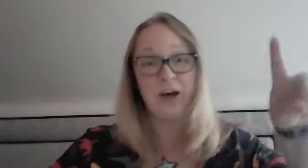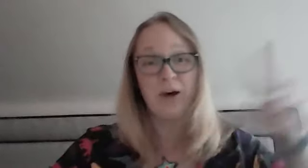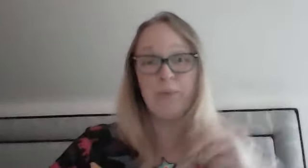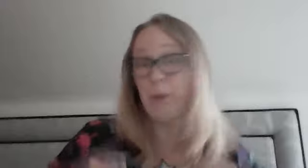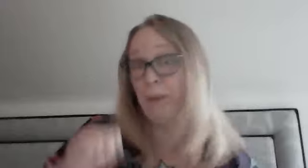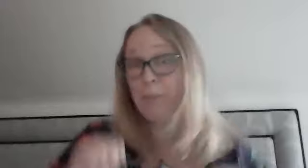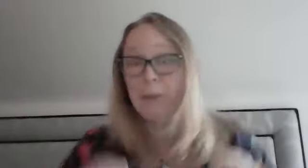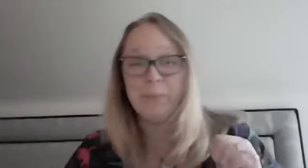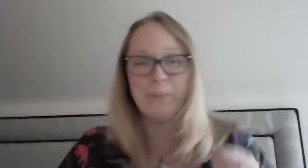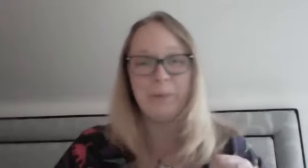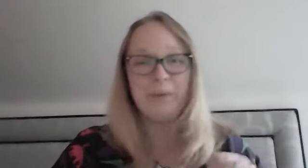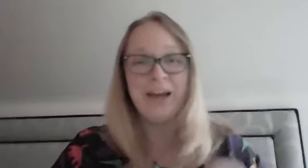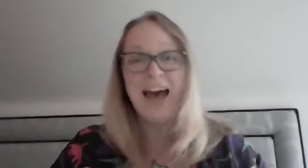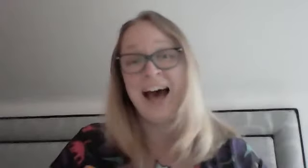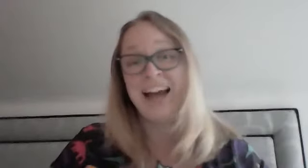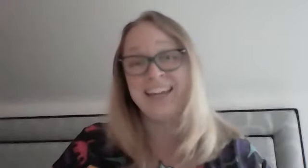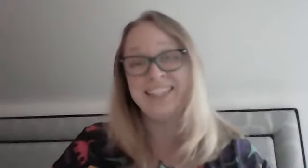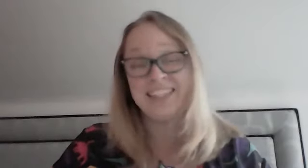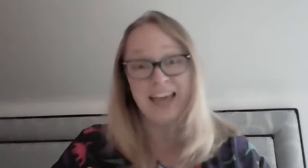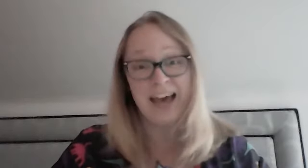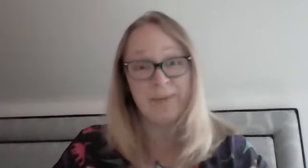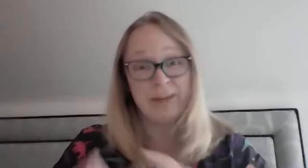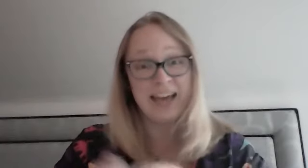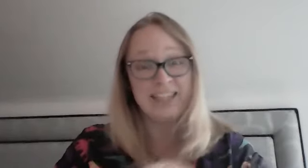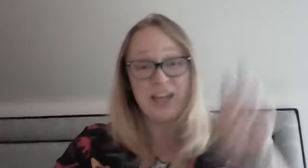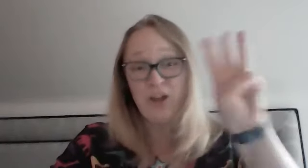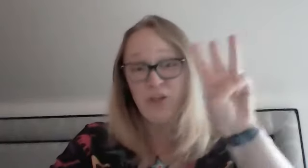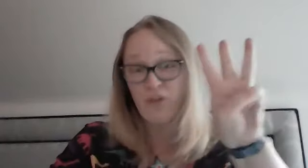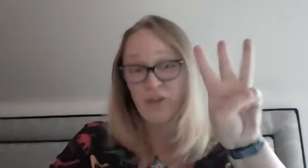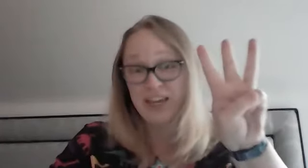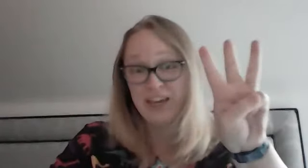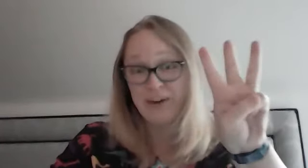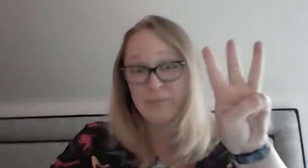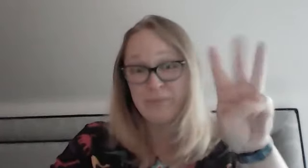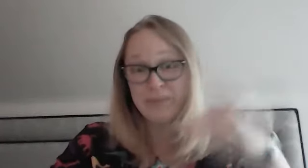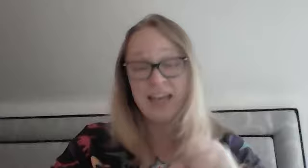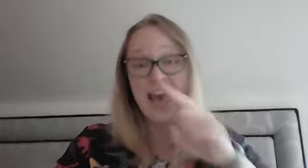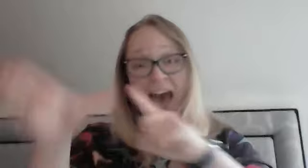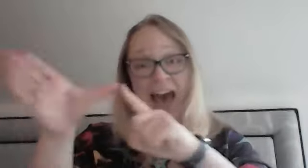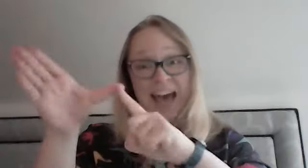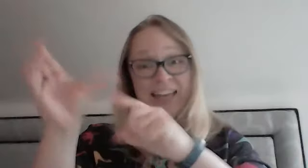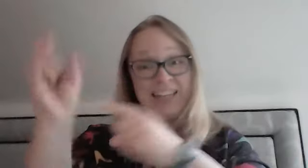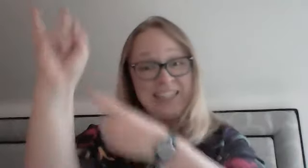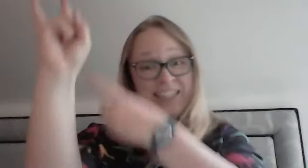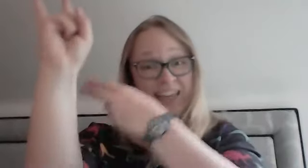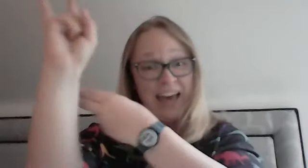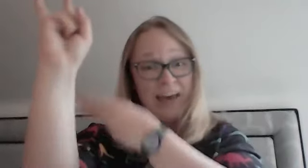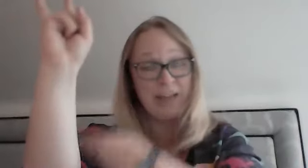go bump, bump, bump. Alice, the camel has three humps. Alice, the camel